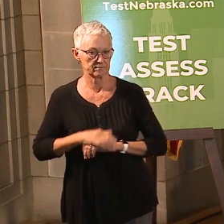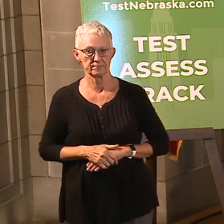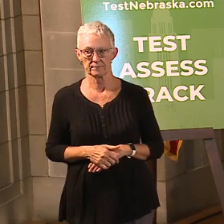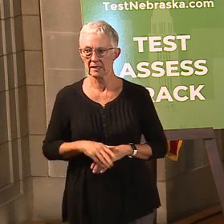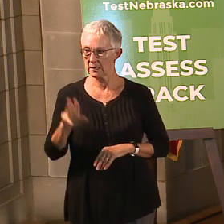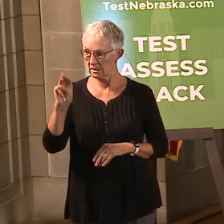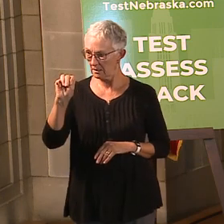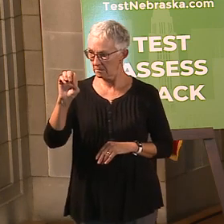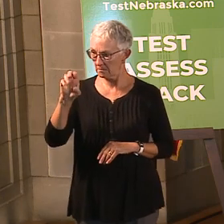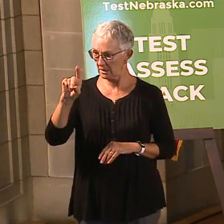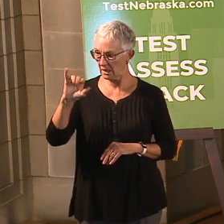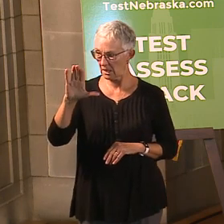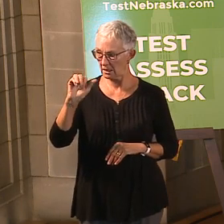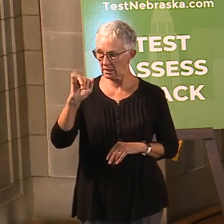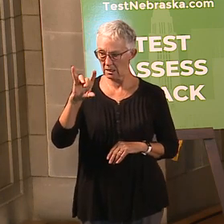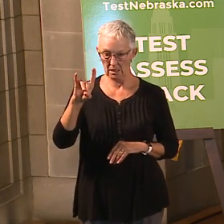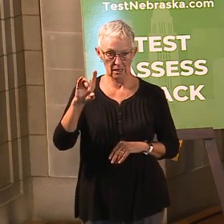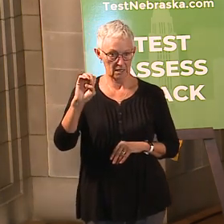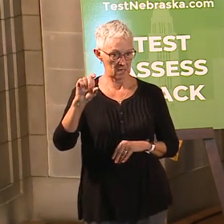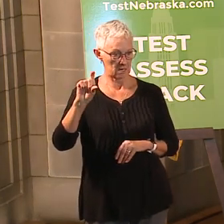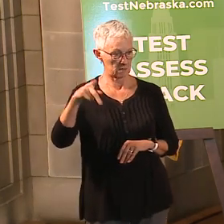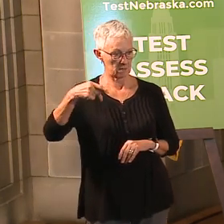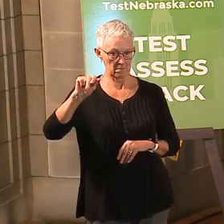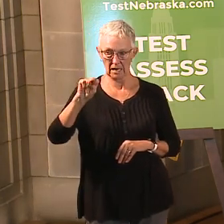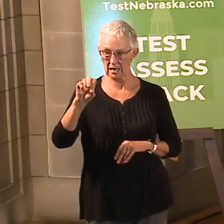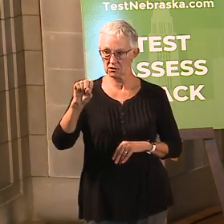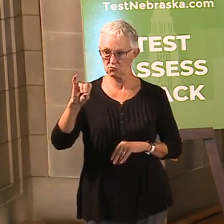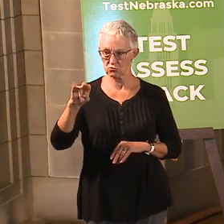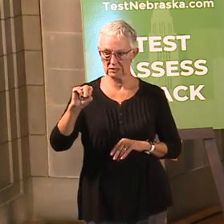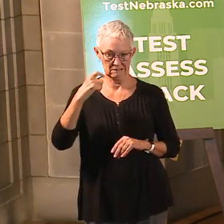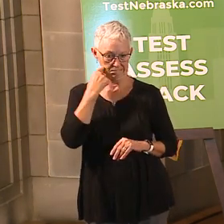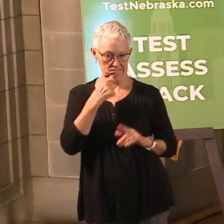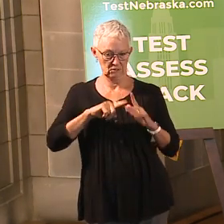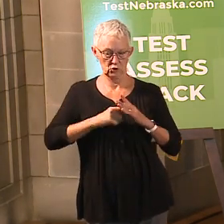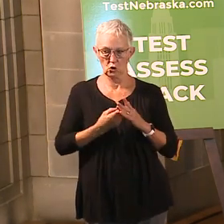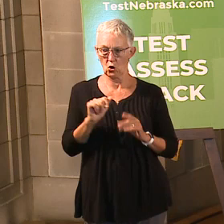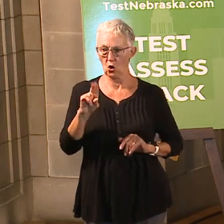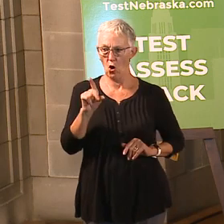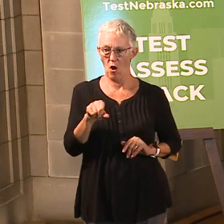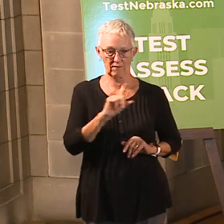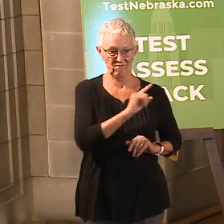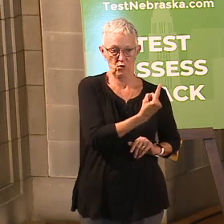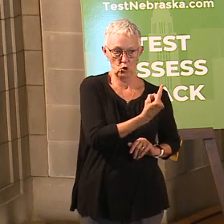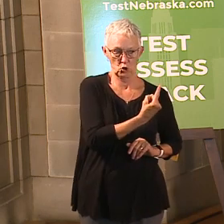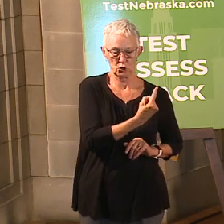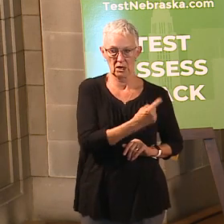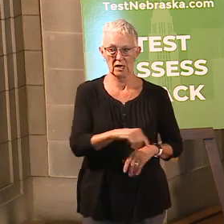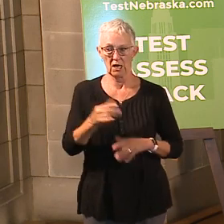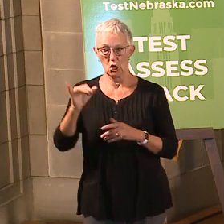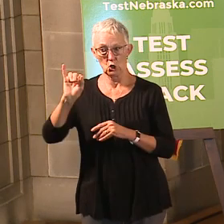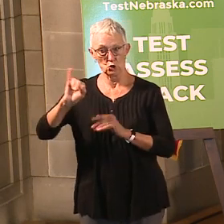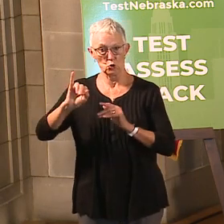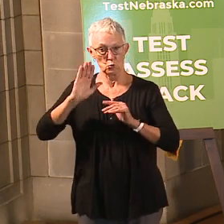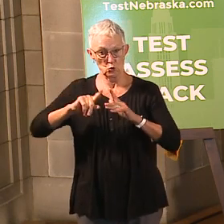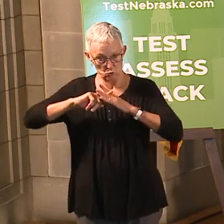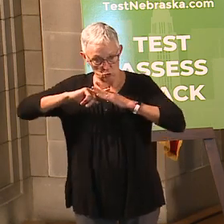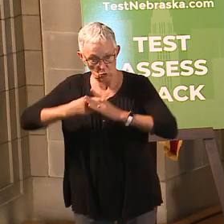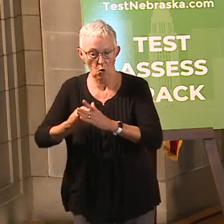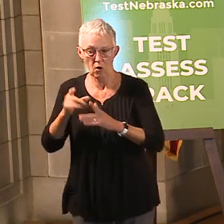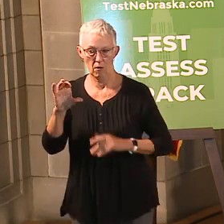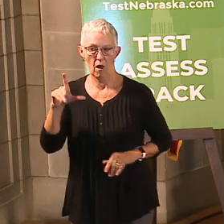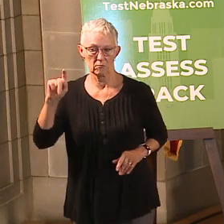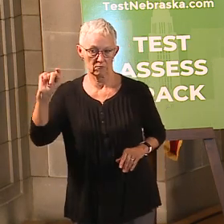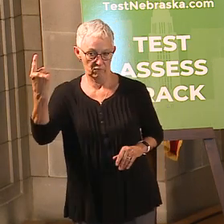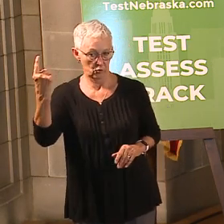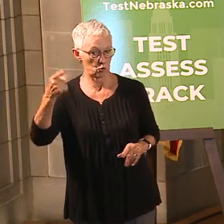expansion. Again, the enrollment period began August 1st. Coverage begins October 1st. So if you haven't enrolled and you're eligible, that would be a great opportunity